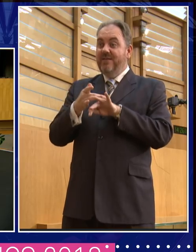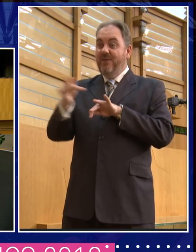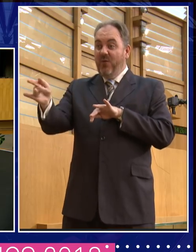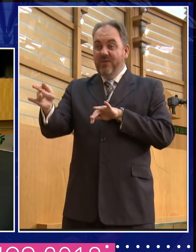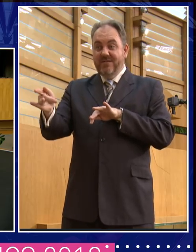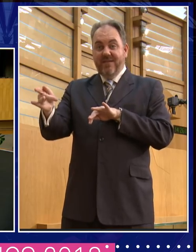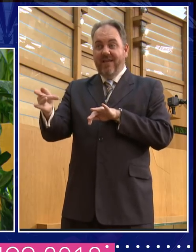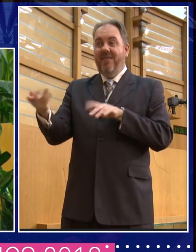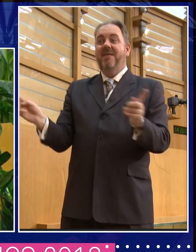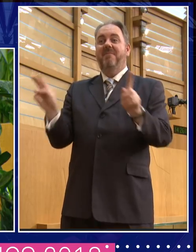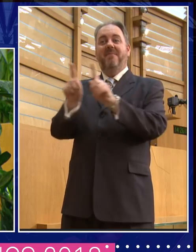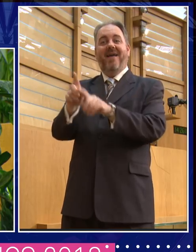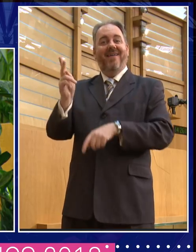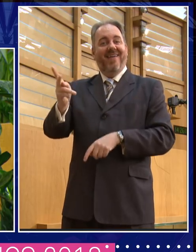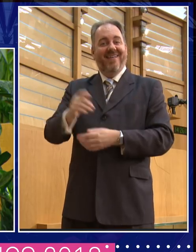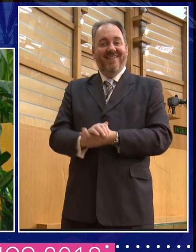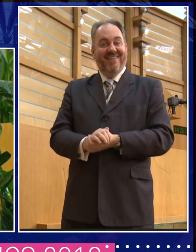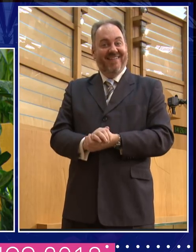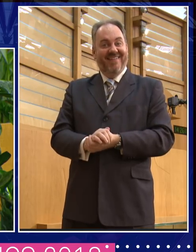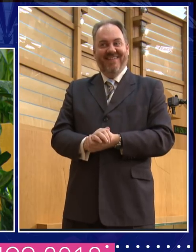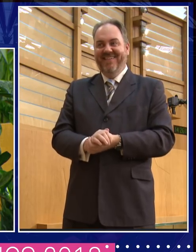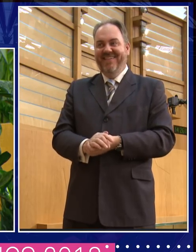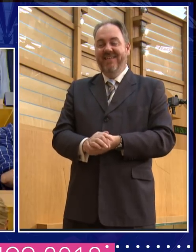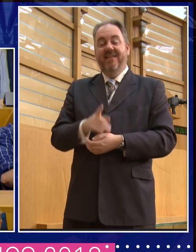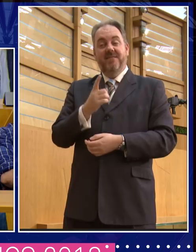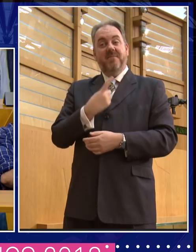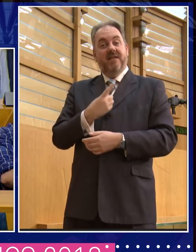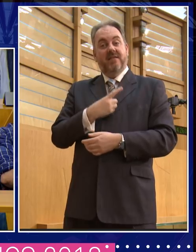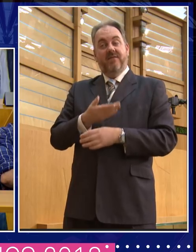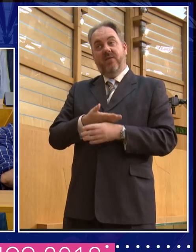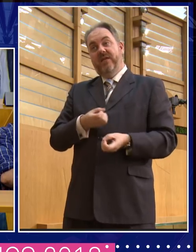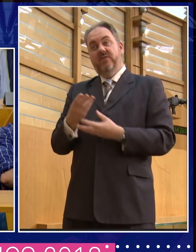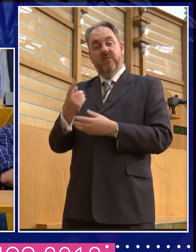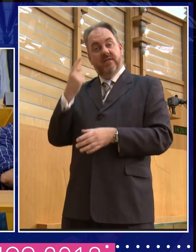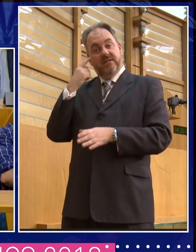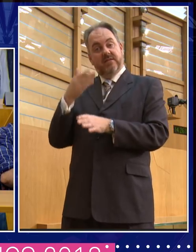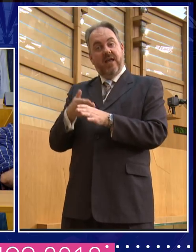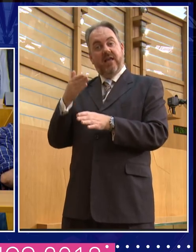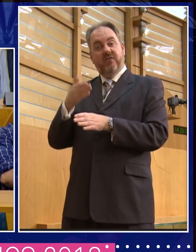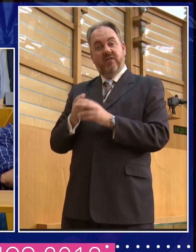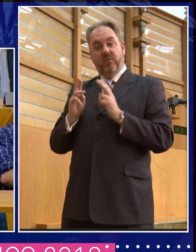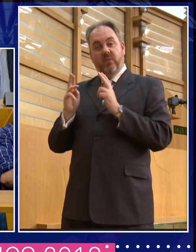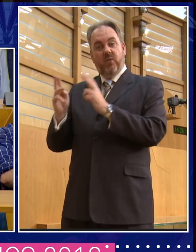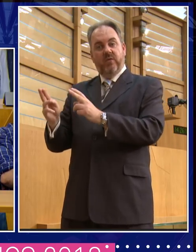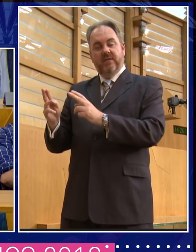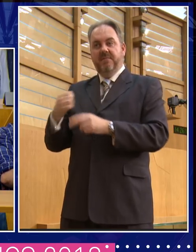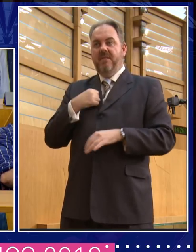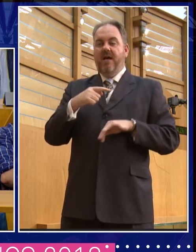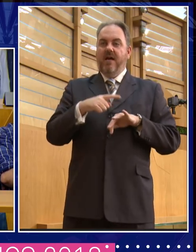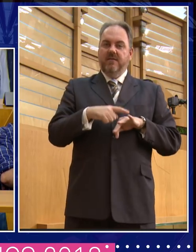being, I was again, having to voluntarily go into a psychiatric ward. And I think he's really good because he's anti-psychiatry. I needed him. But